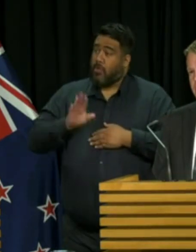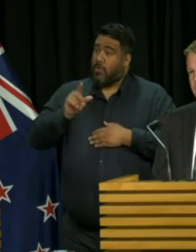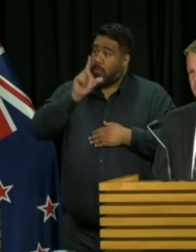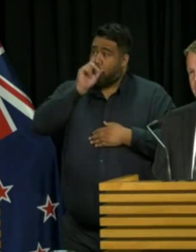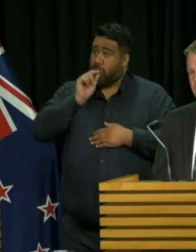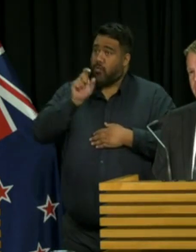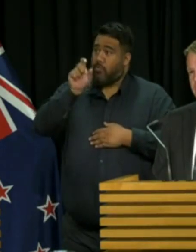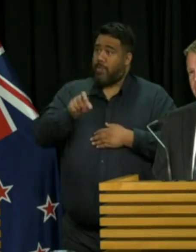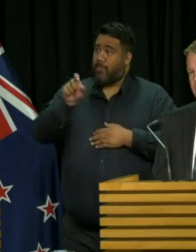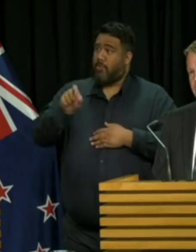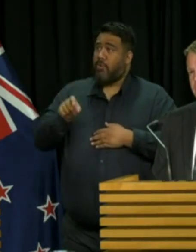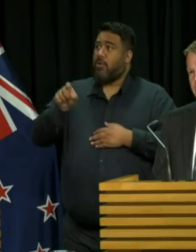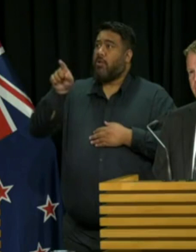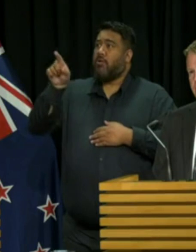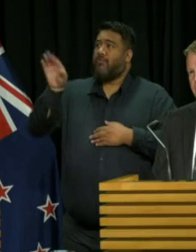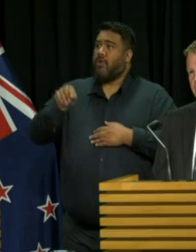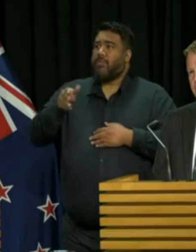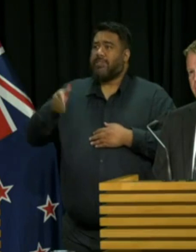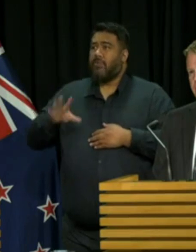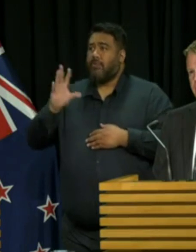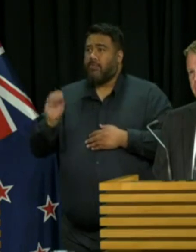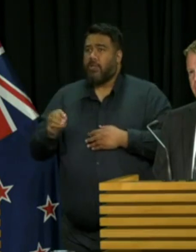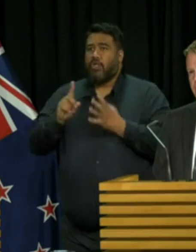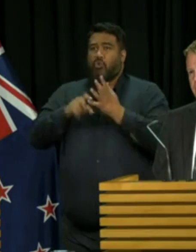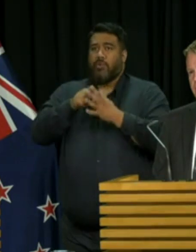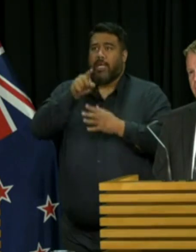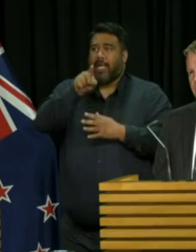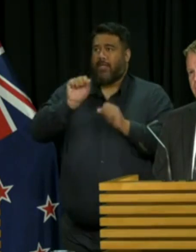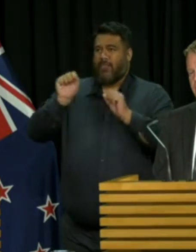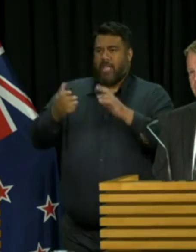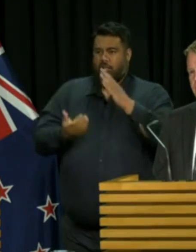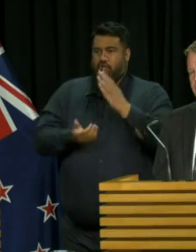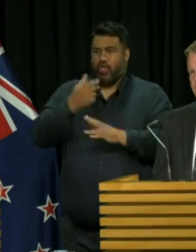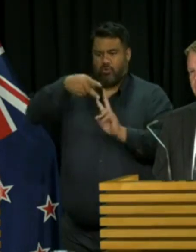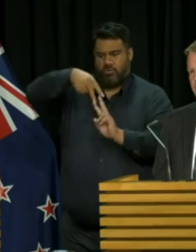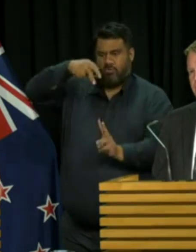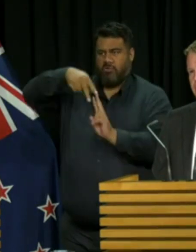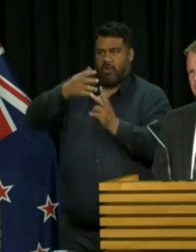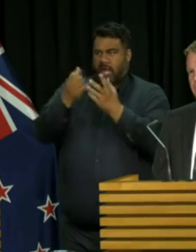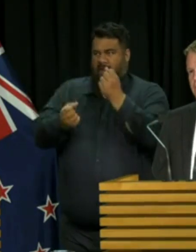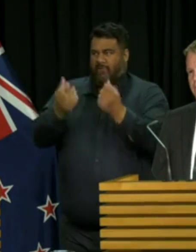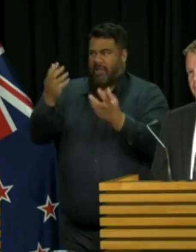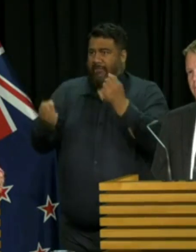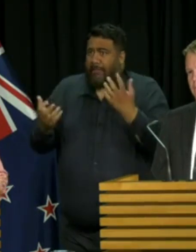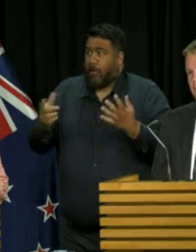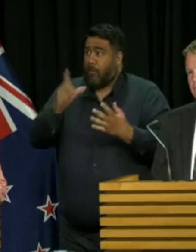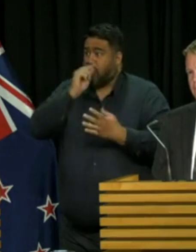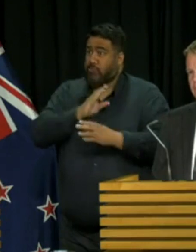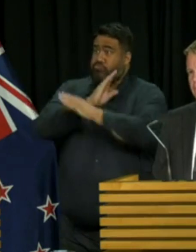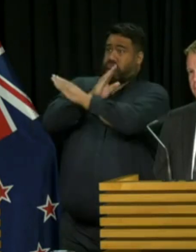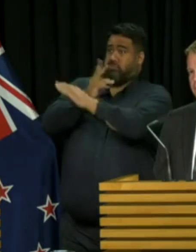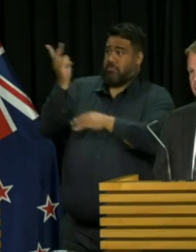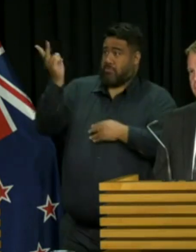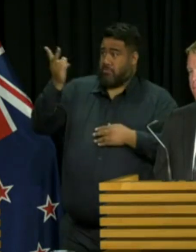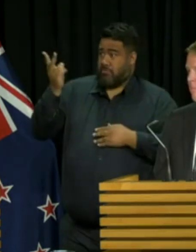countries like the UK or South Africa to New Zealand, given the new variants, as other countries like the US are potentially looking at? Well,